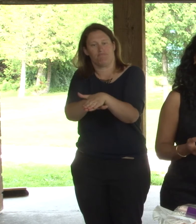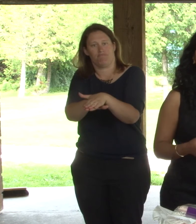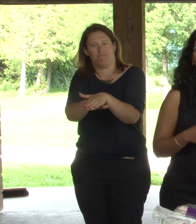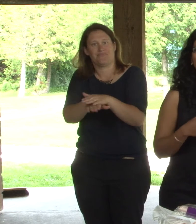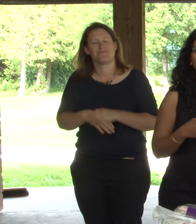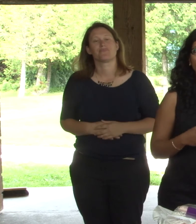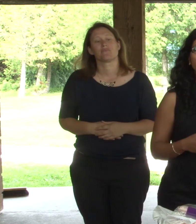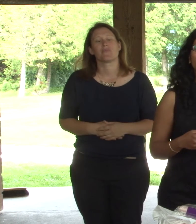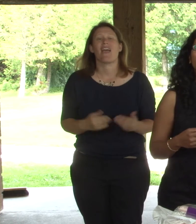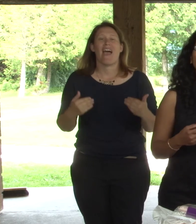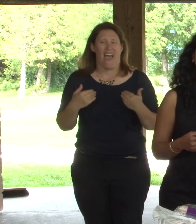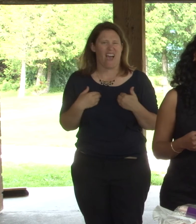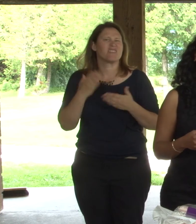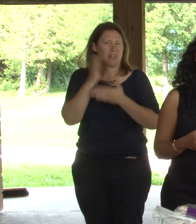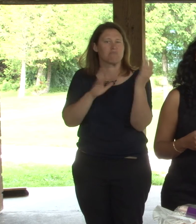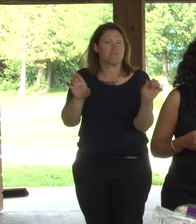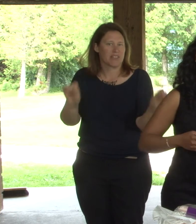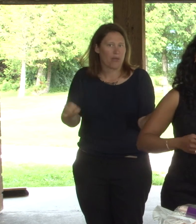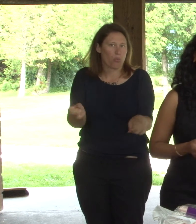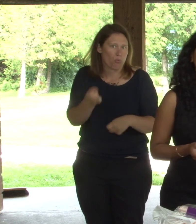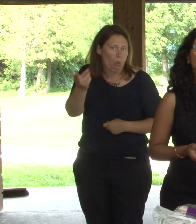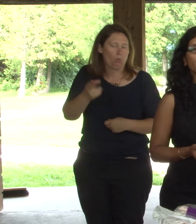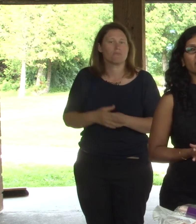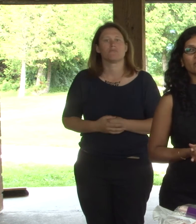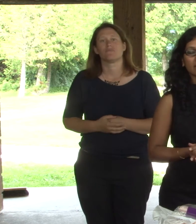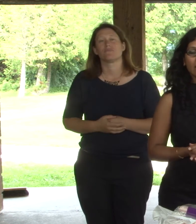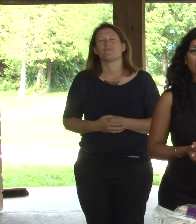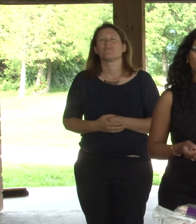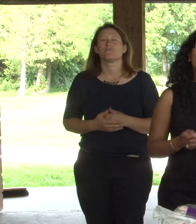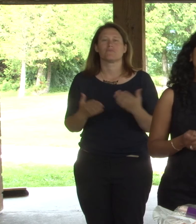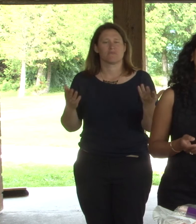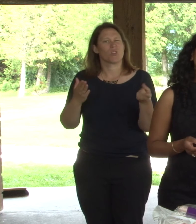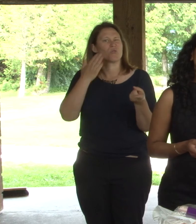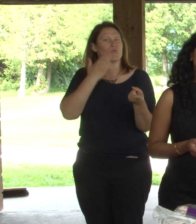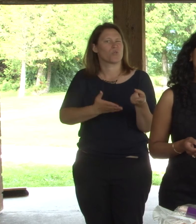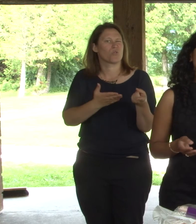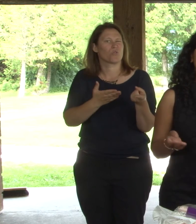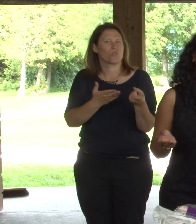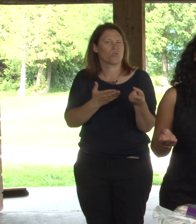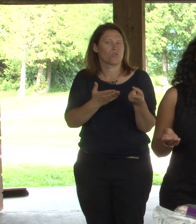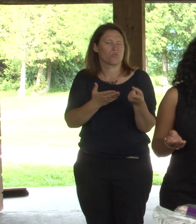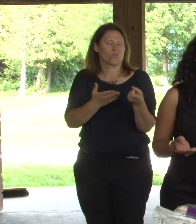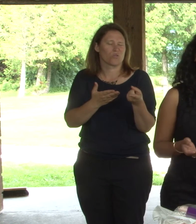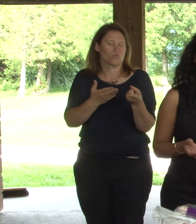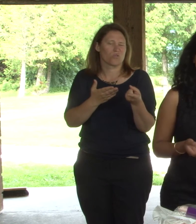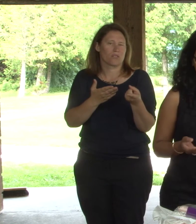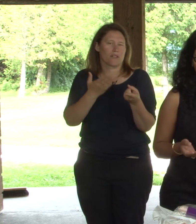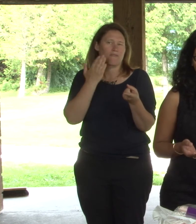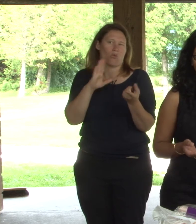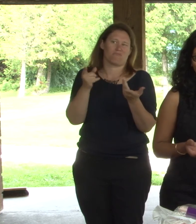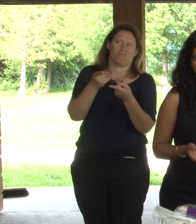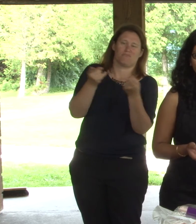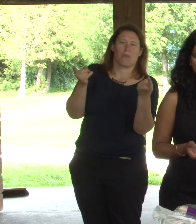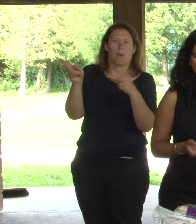ones, disposable ones. The disposable ones are also very convenient for caregivers because it minimizes, reduces the time of, time for